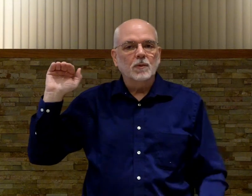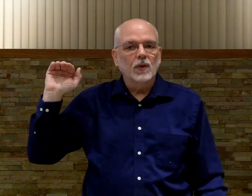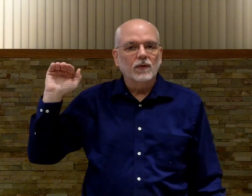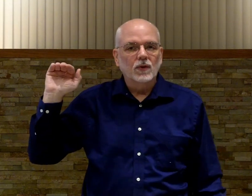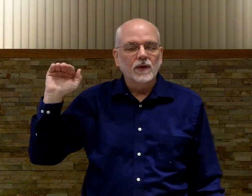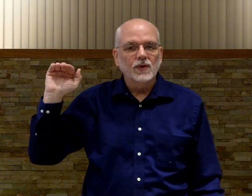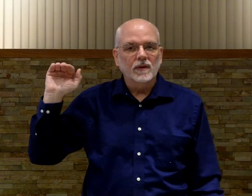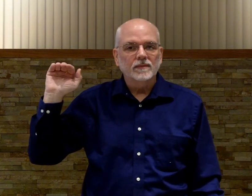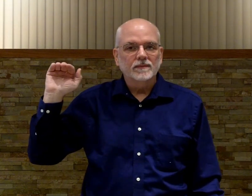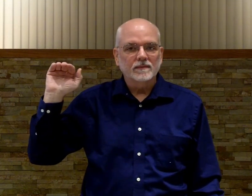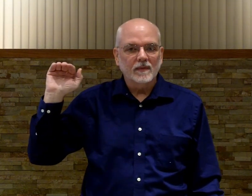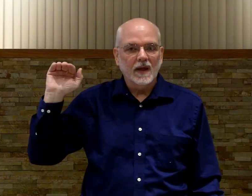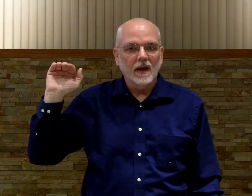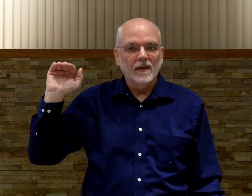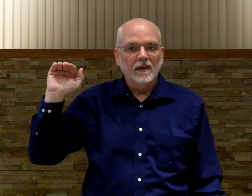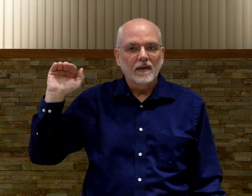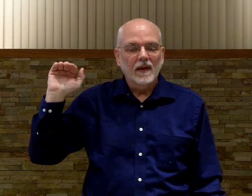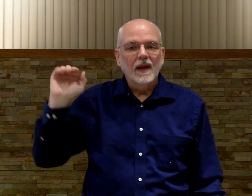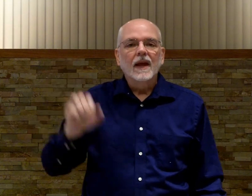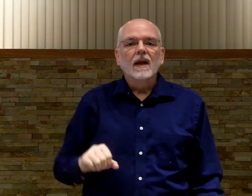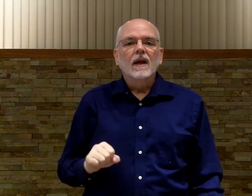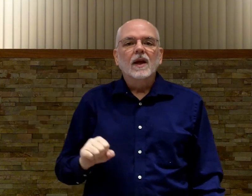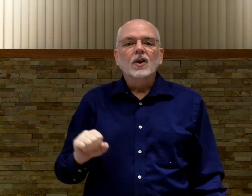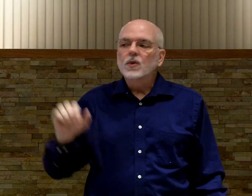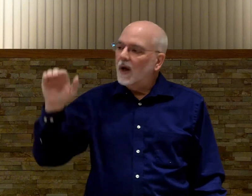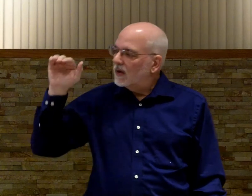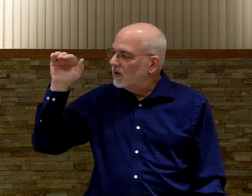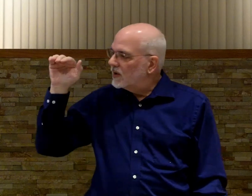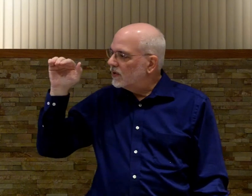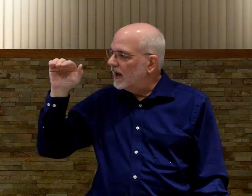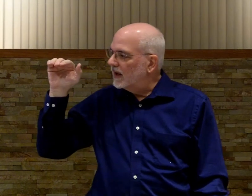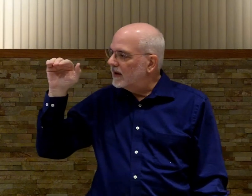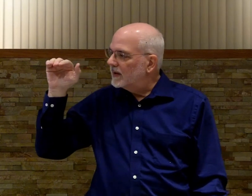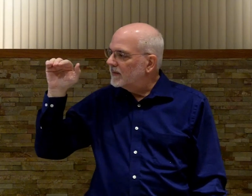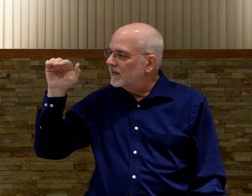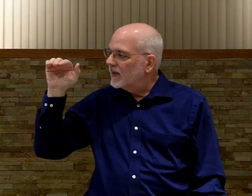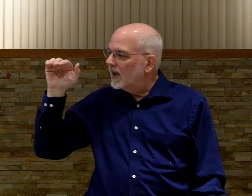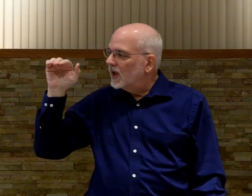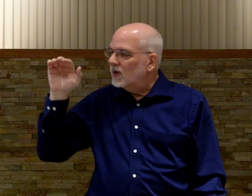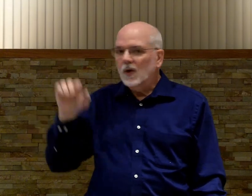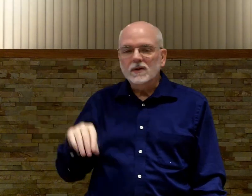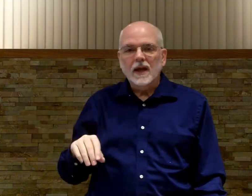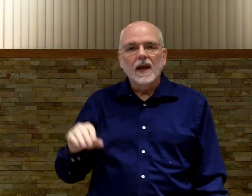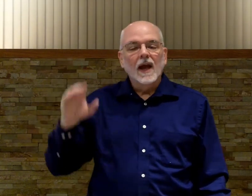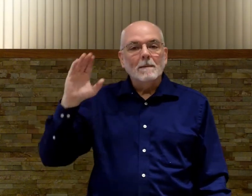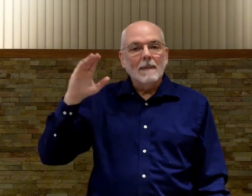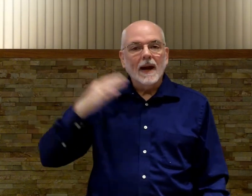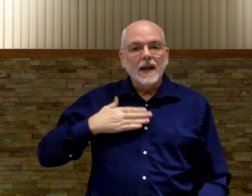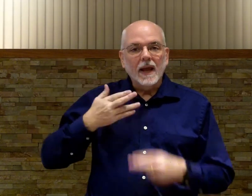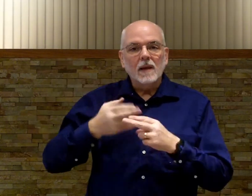peripheral vision. Okay? Do not look at your hand. You don't say, my name